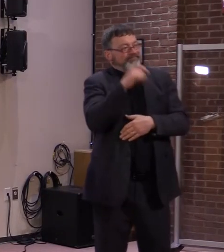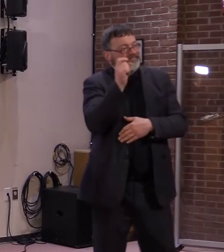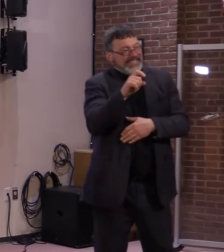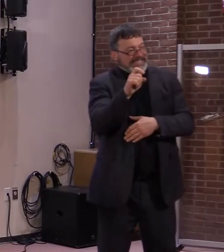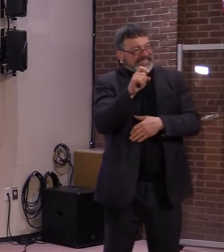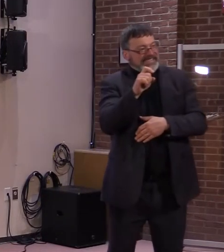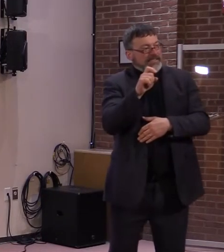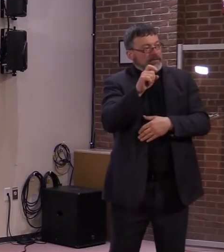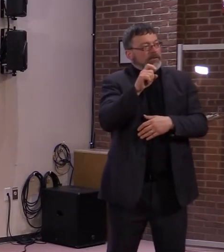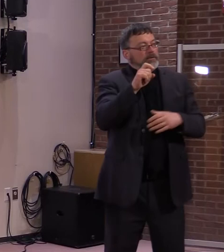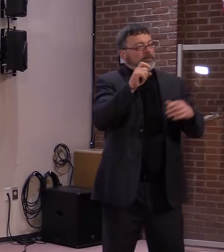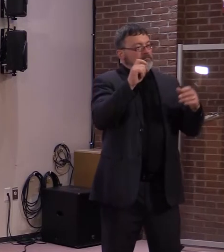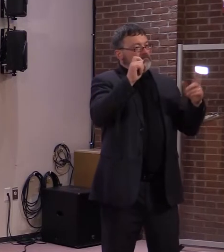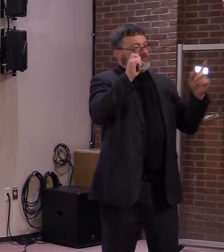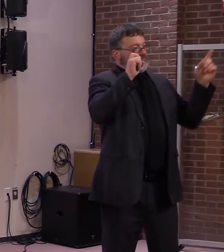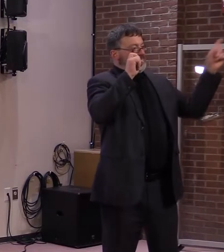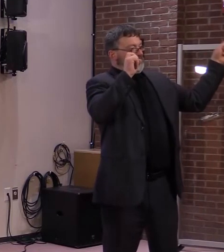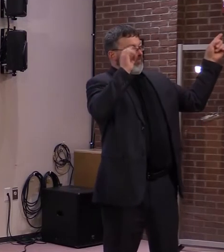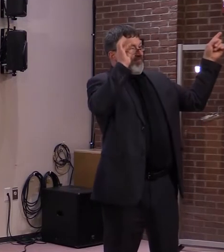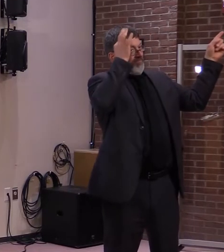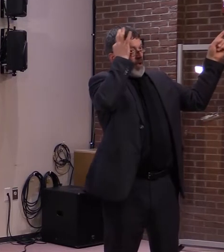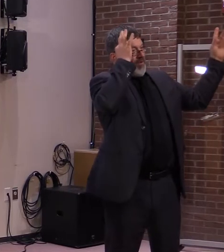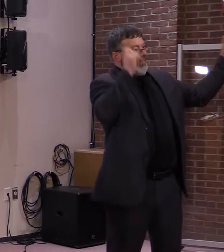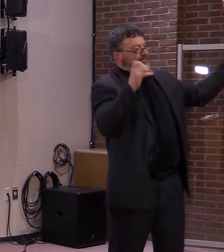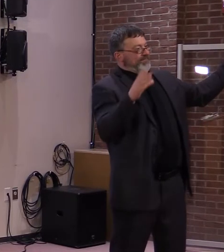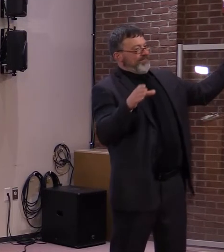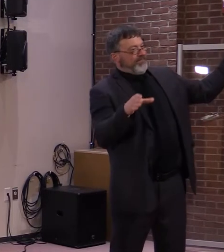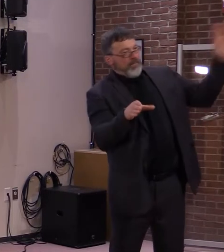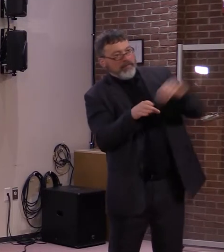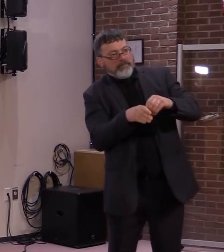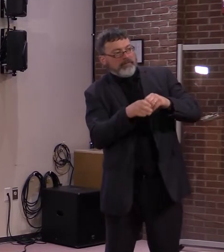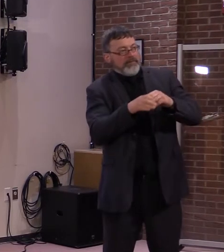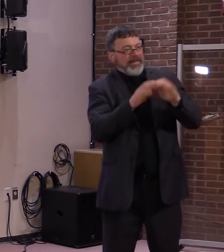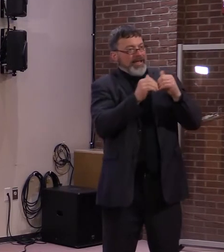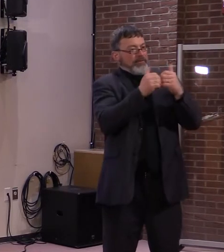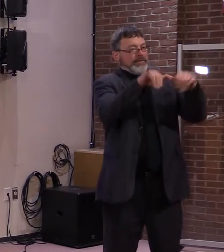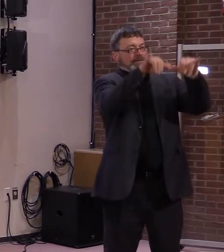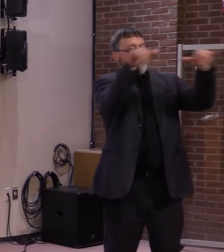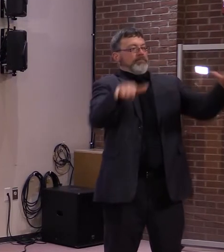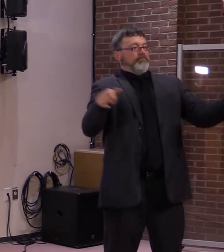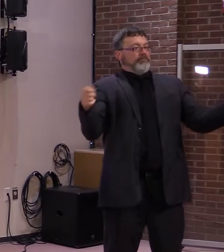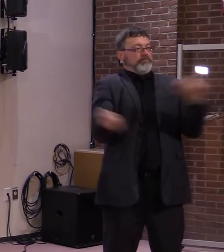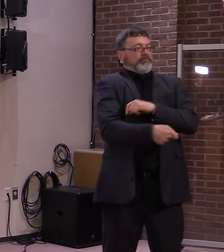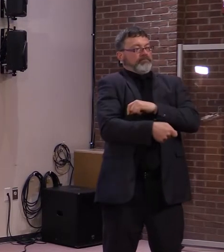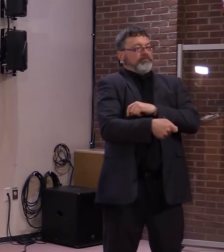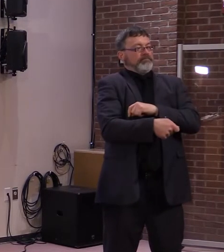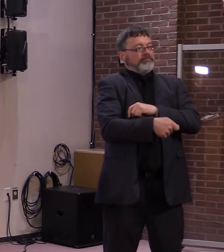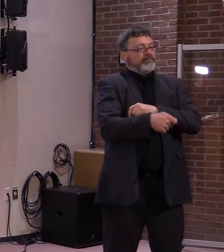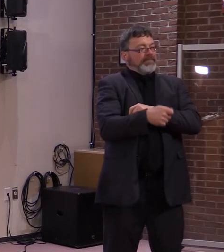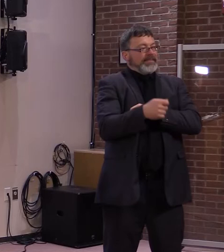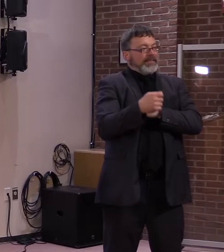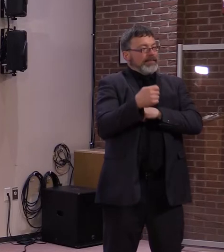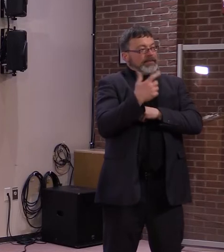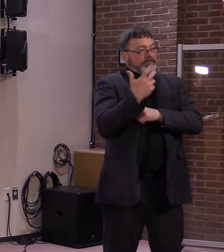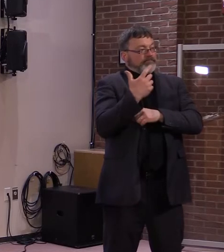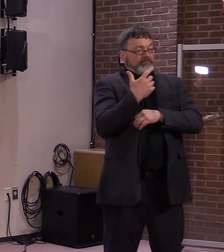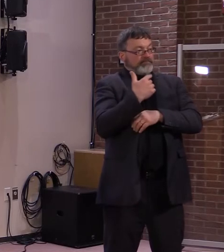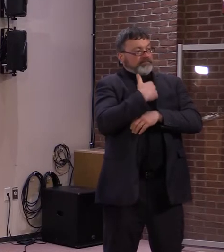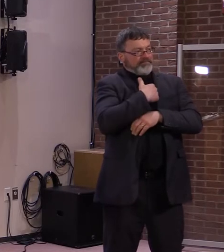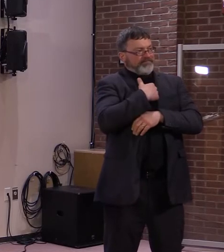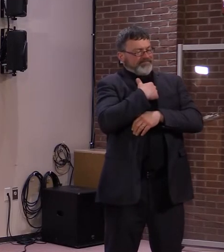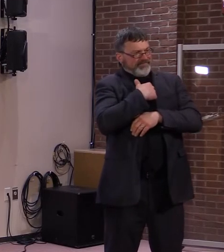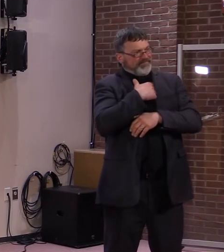help us out in this way. And if not, we have to find the resources to upgrade the system. It's 50 years old.